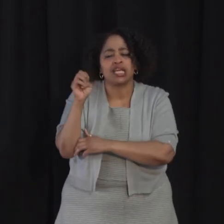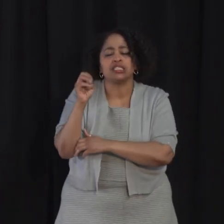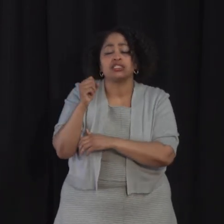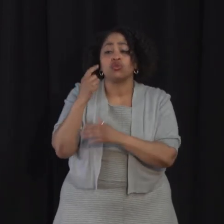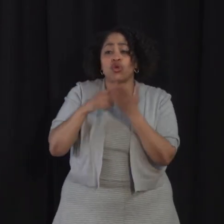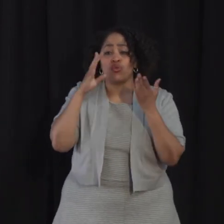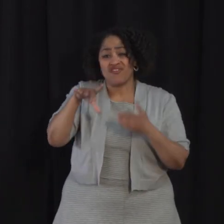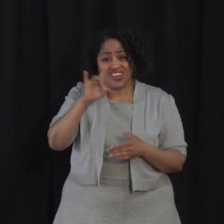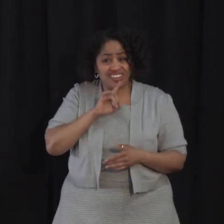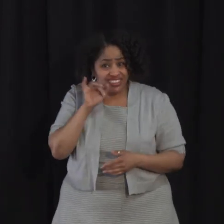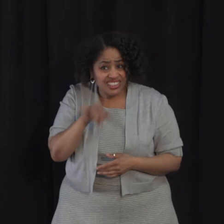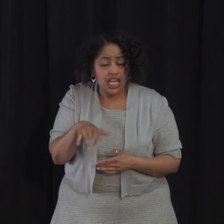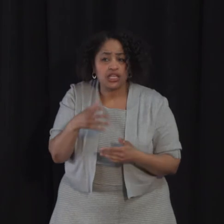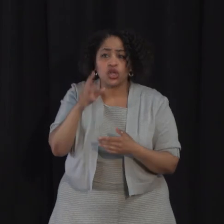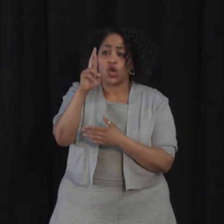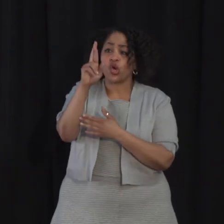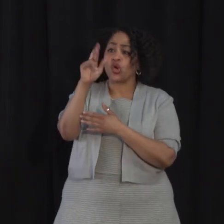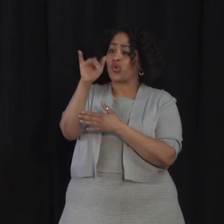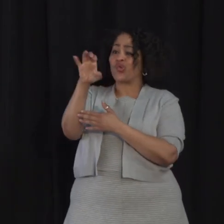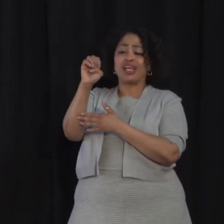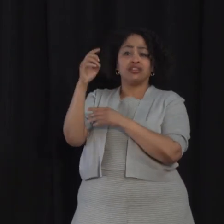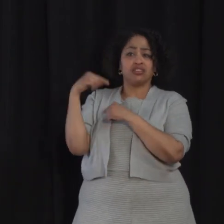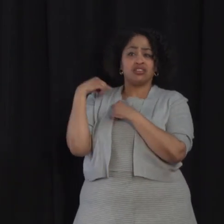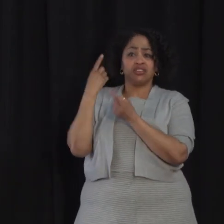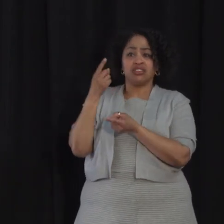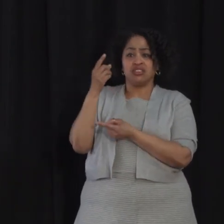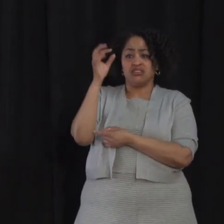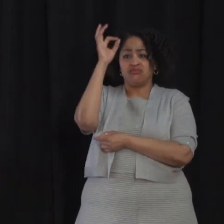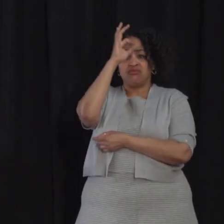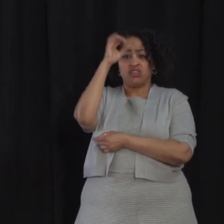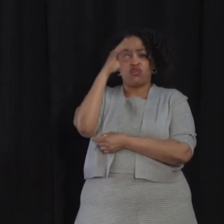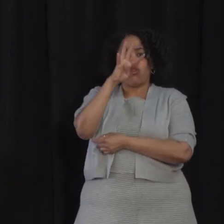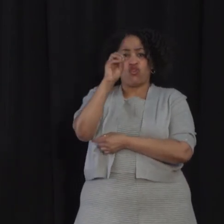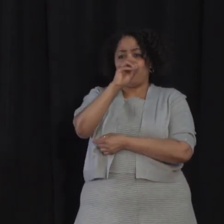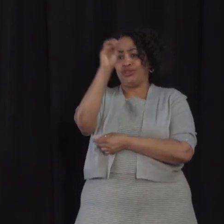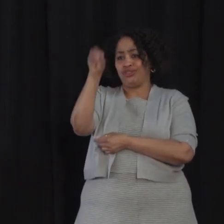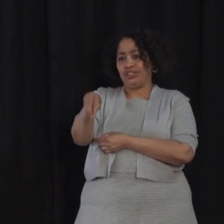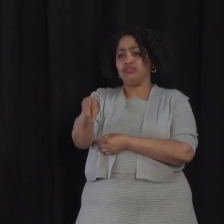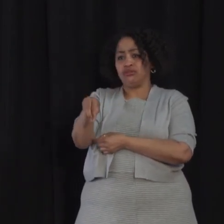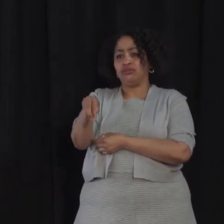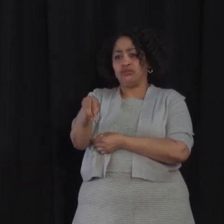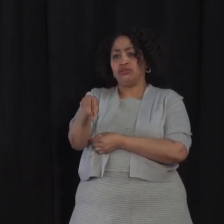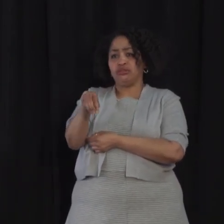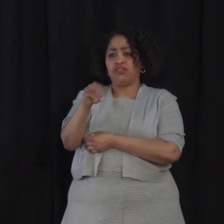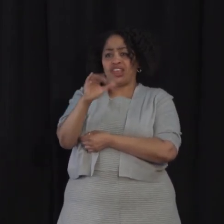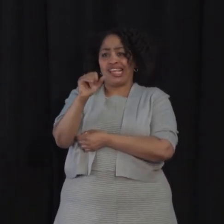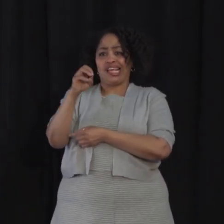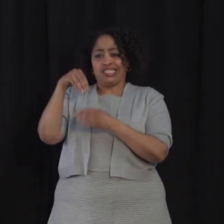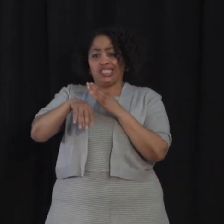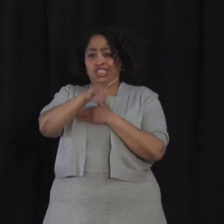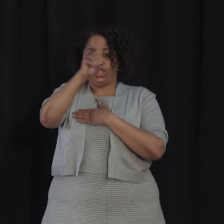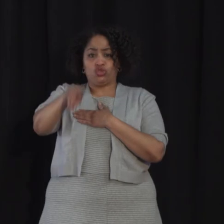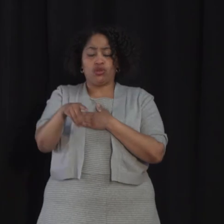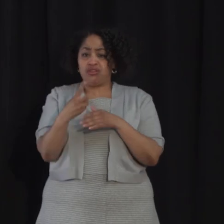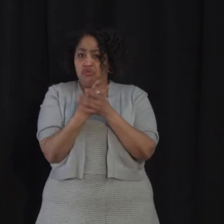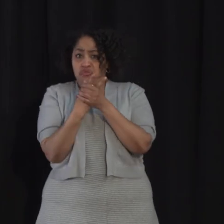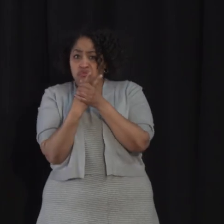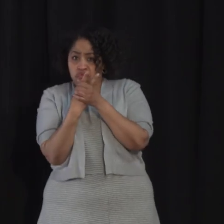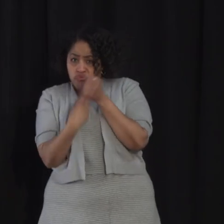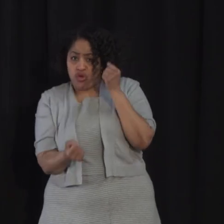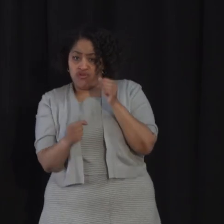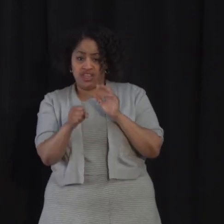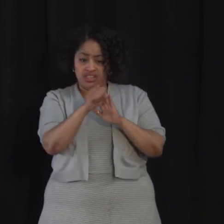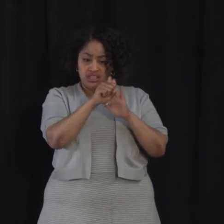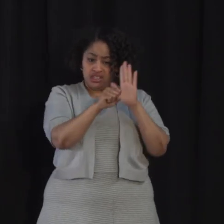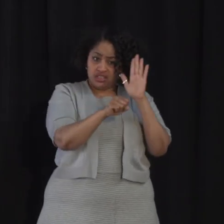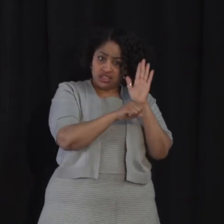find is that race is unknown for about 40% of cases in Detroit. And both the state